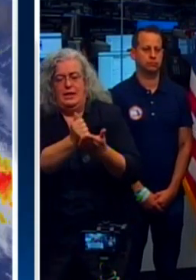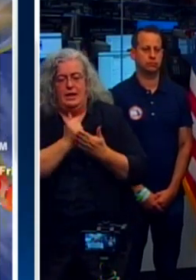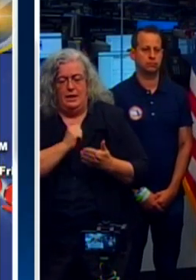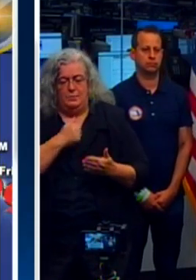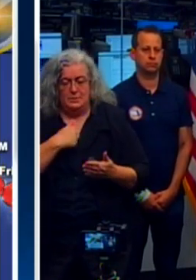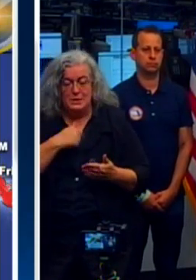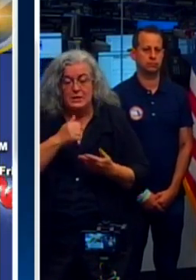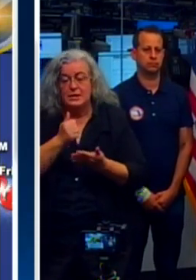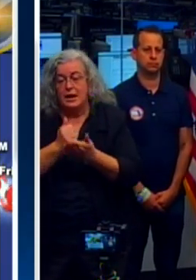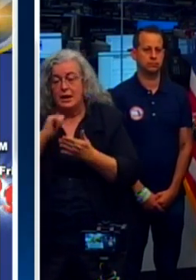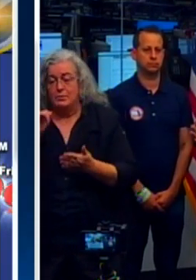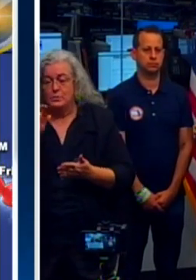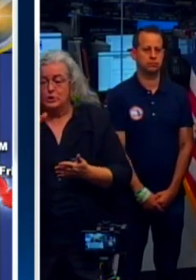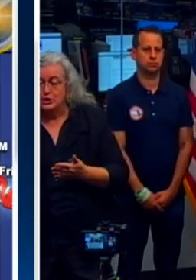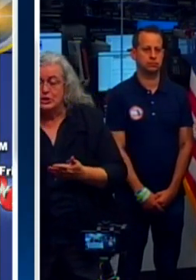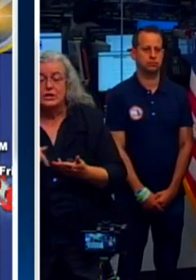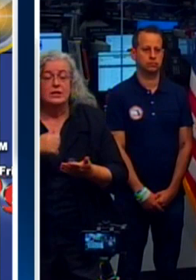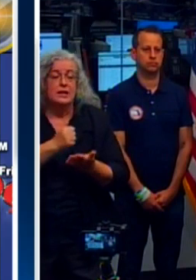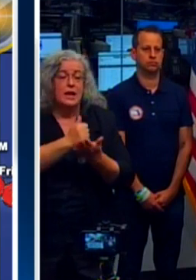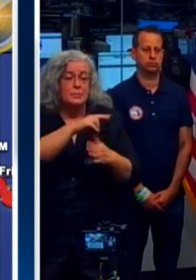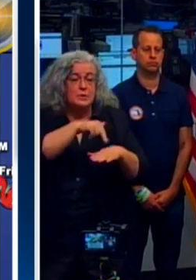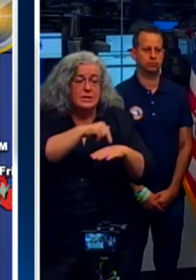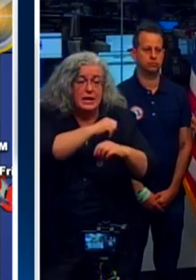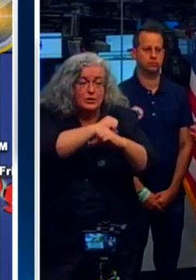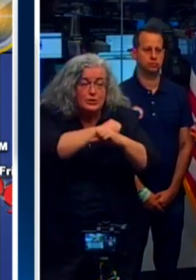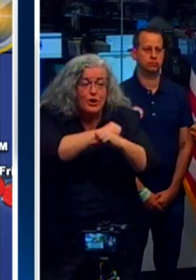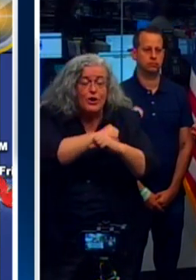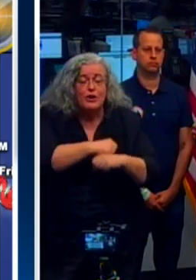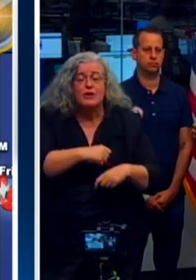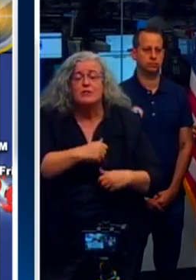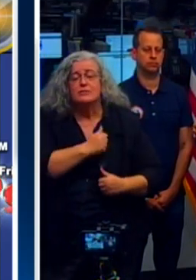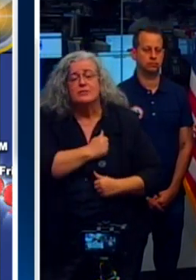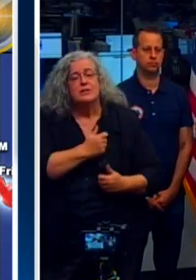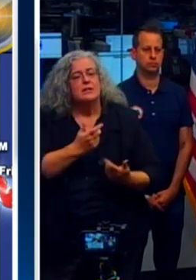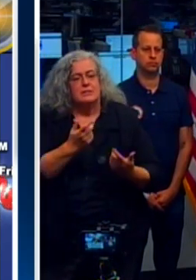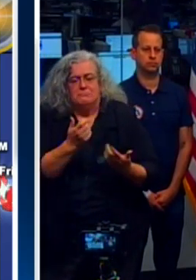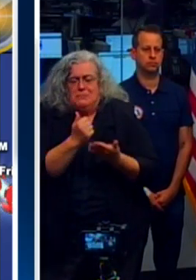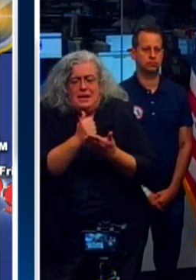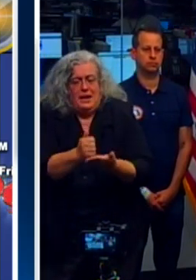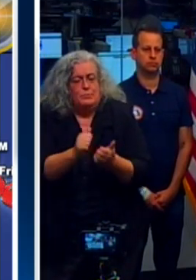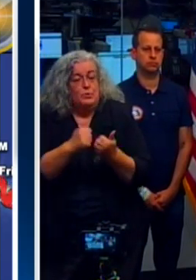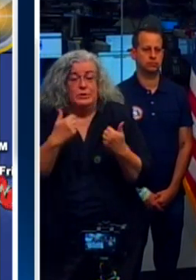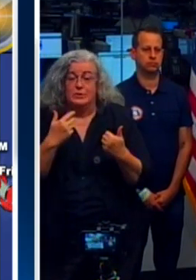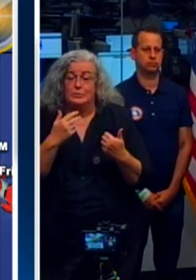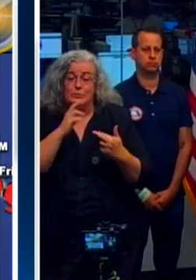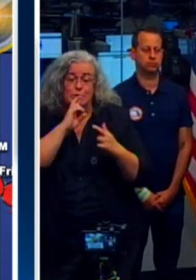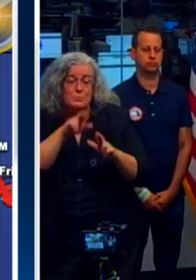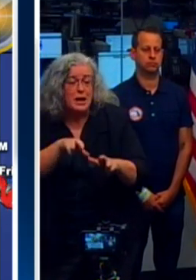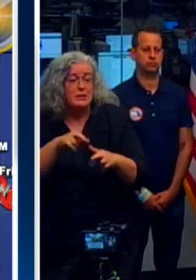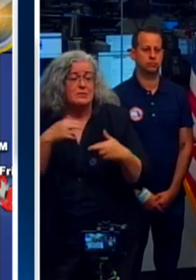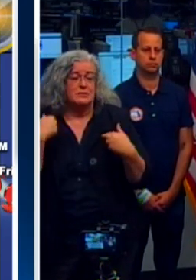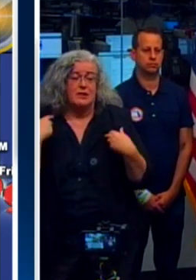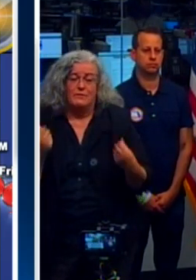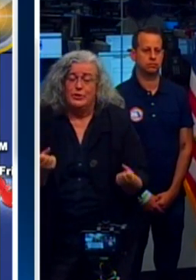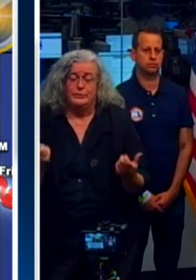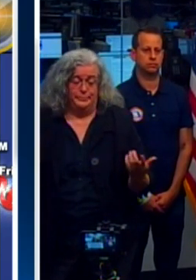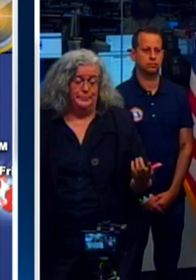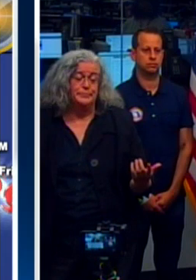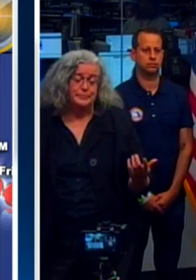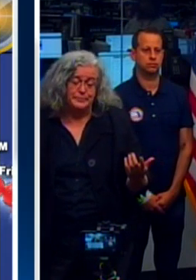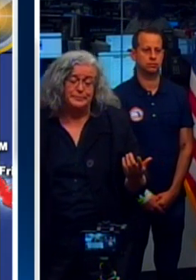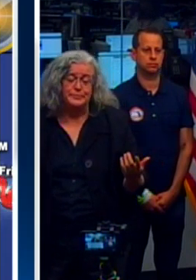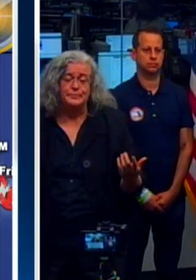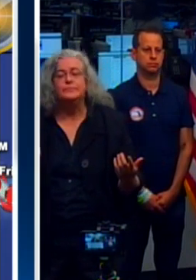helps General. It helps with the recovery effort and the response. And so we're sensitive to that. And I can say that the